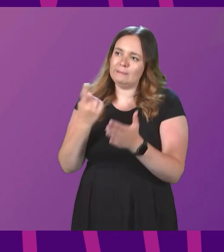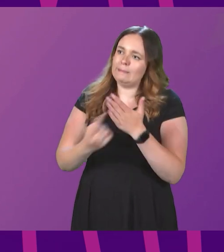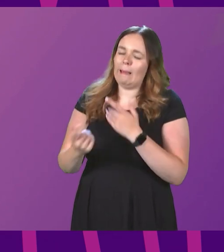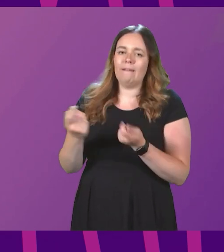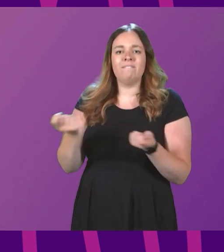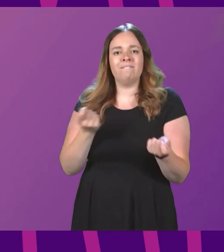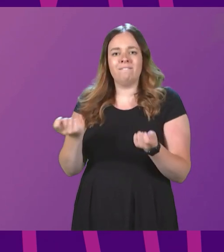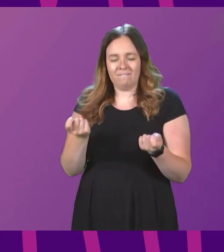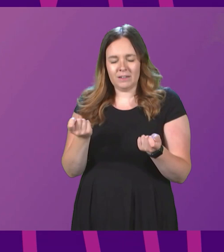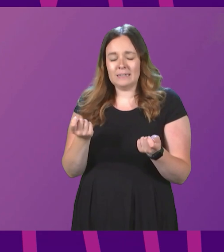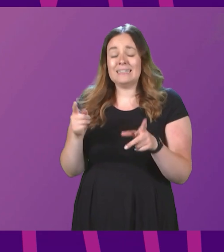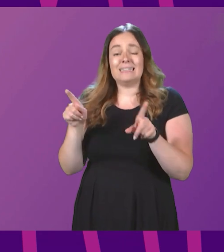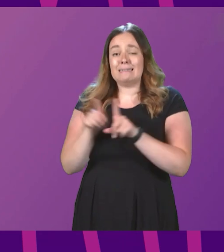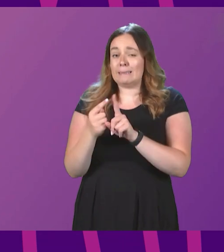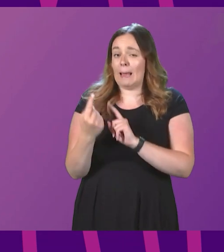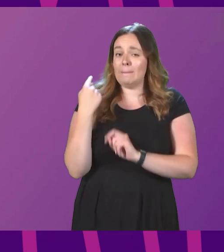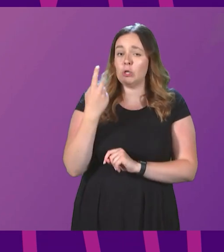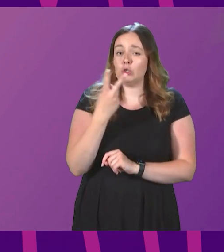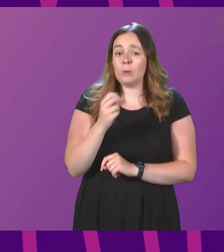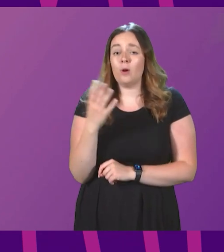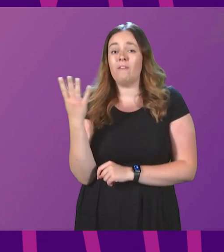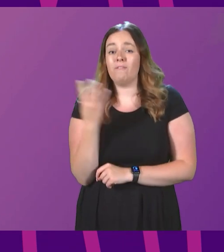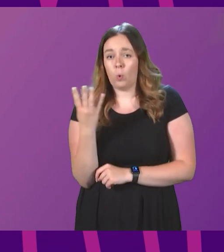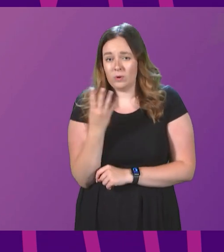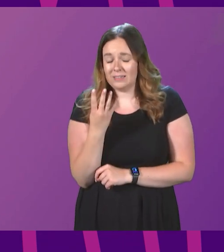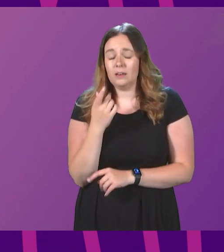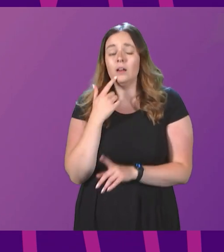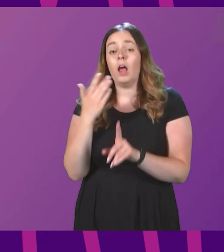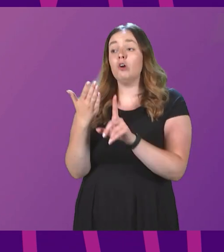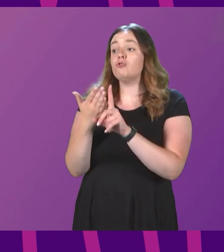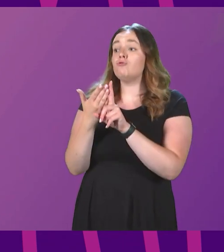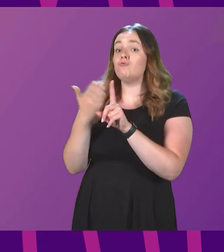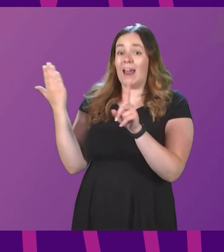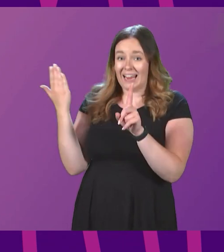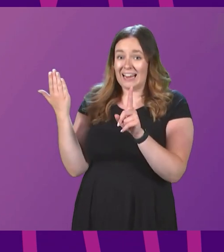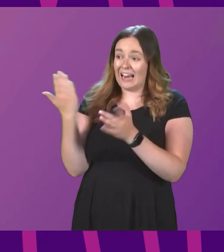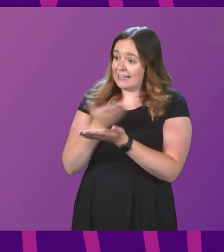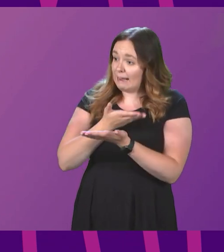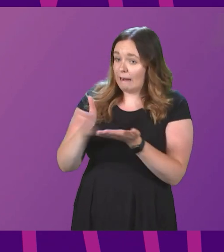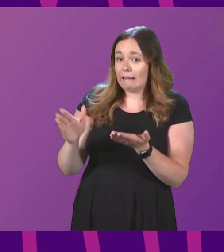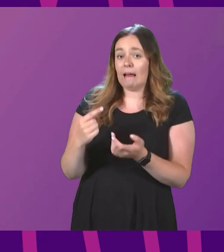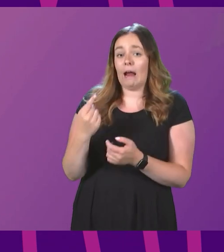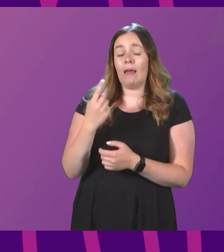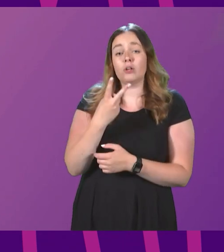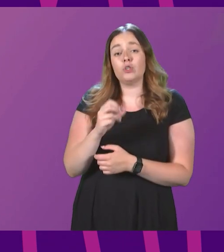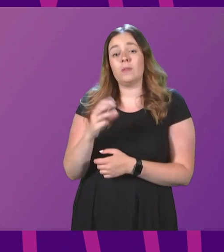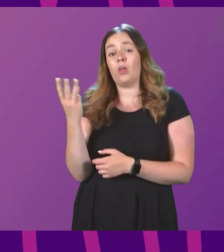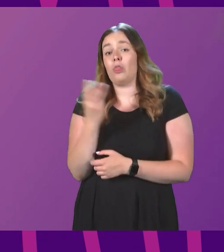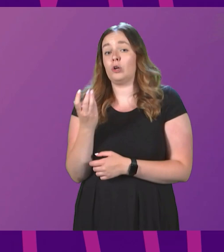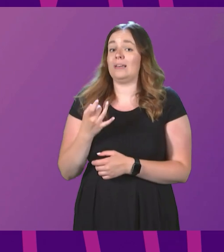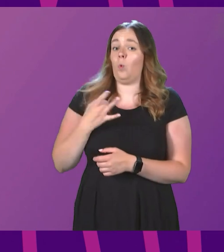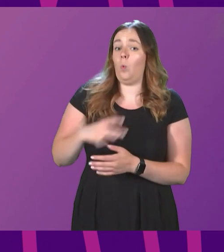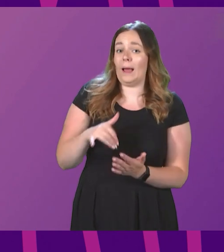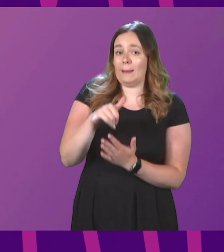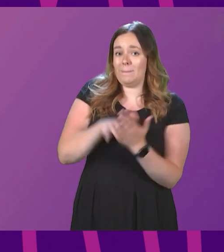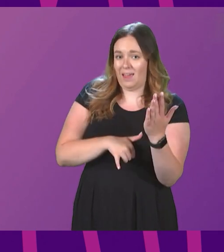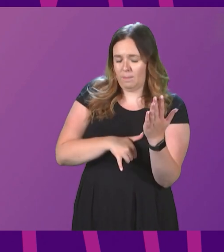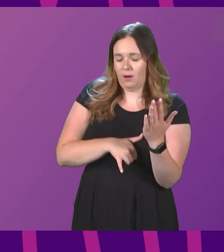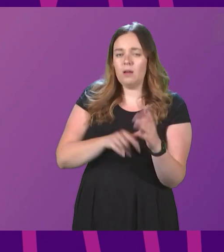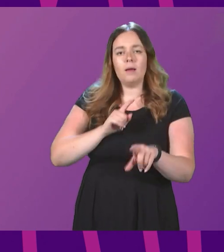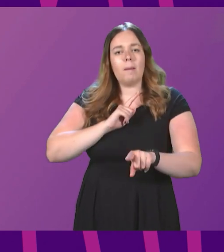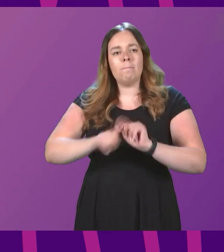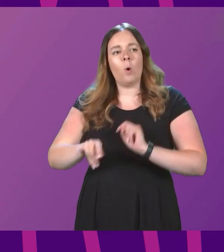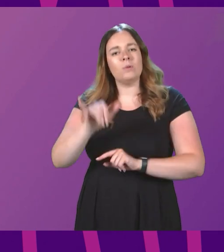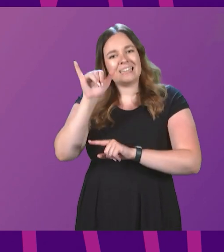Just as in 2014 and recognised explicitly in the 2013 white paper, a majority yes